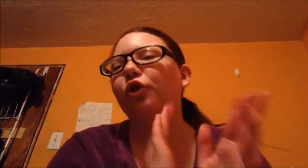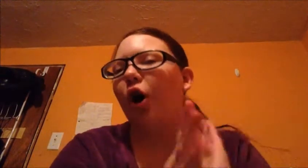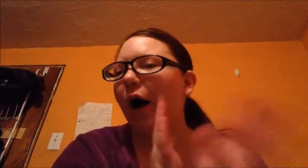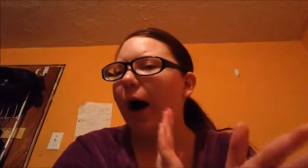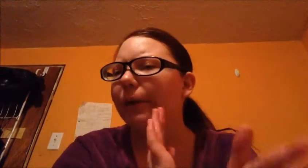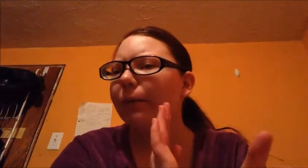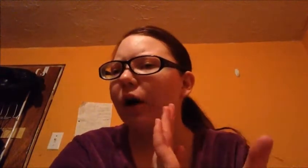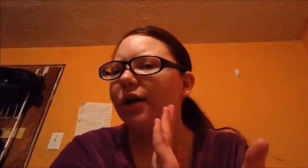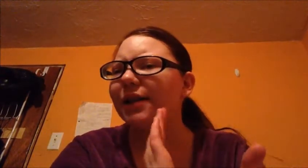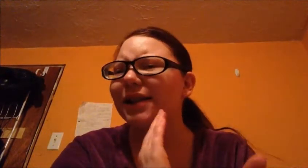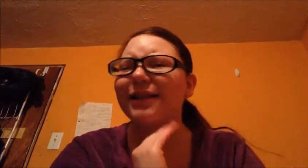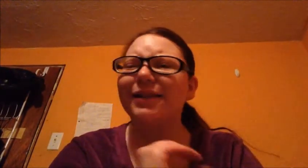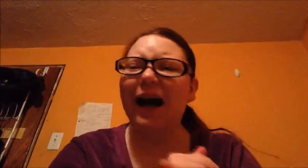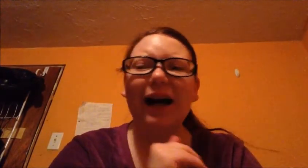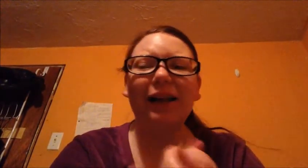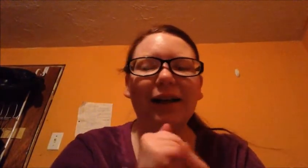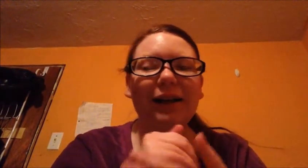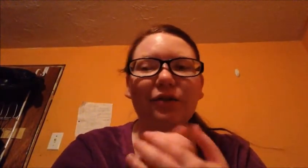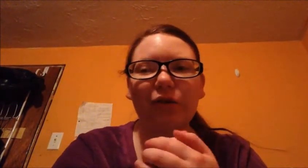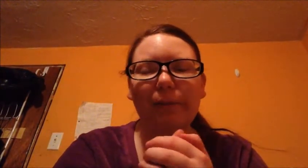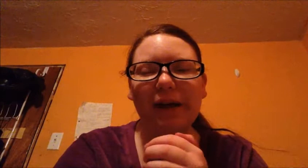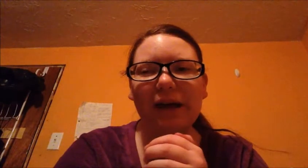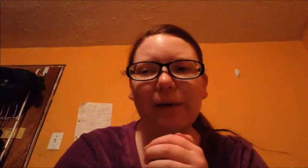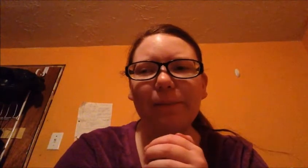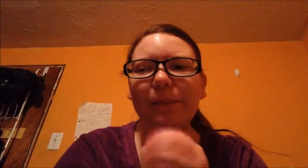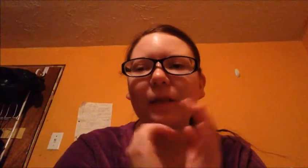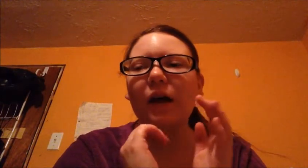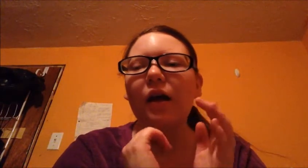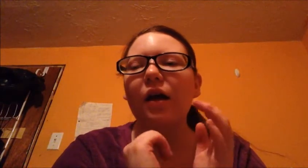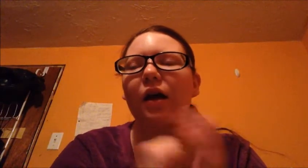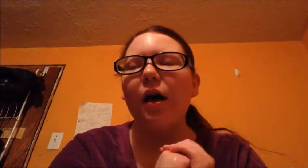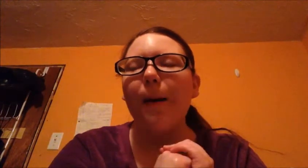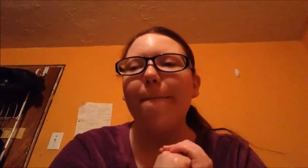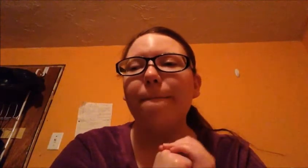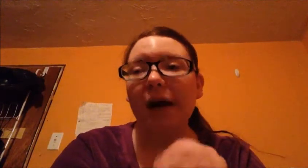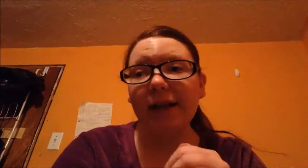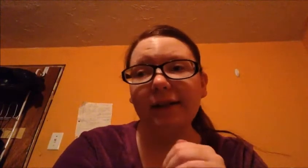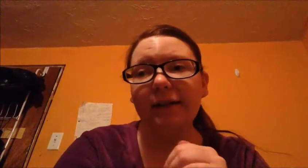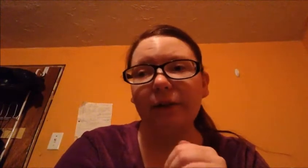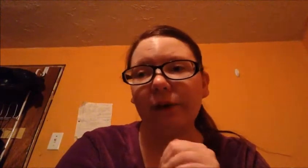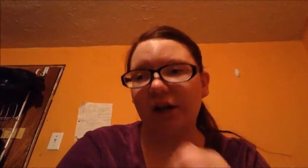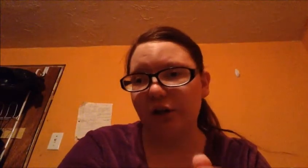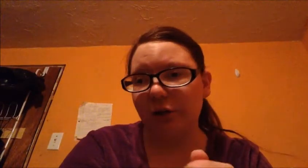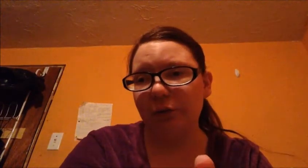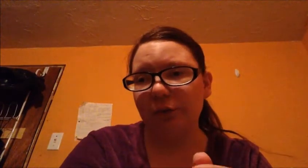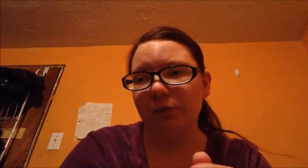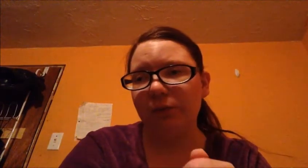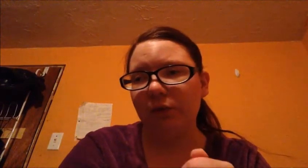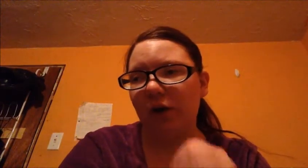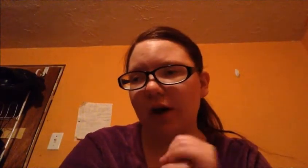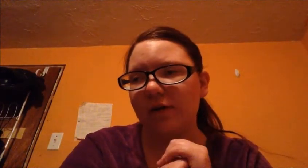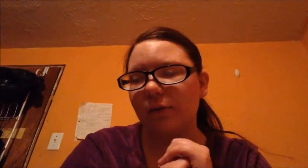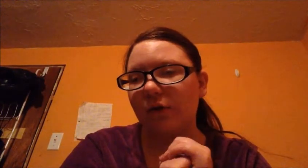know how many parts exactly it's going to be. But when I do, you guys will